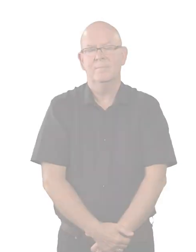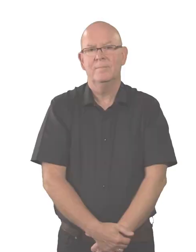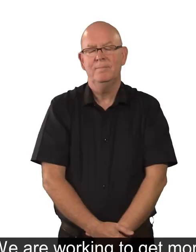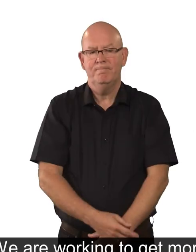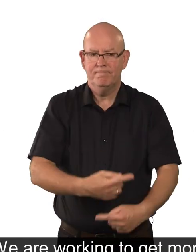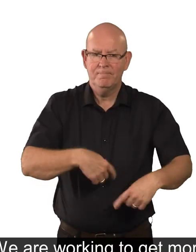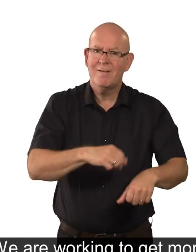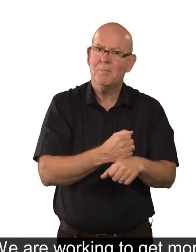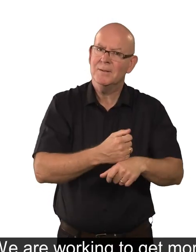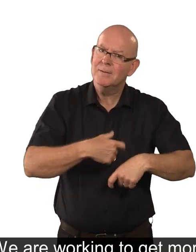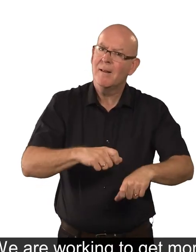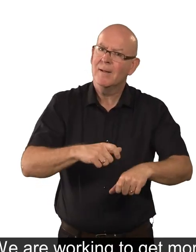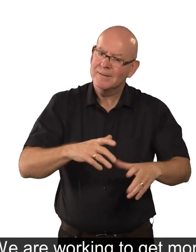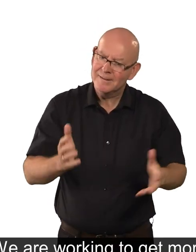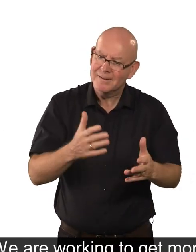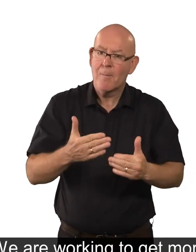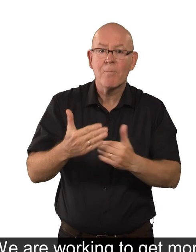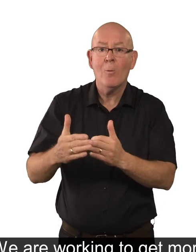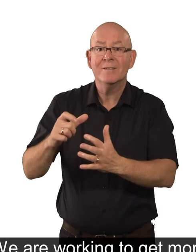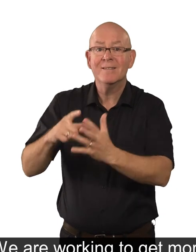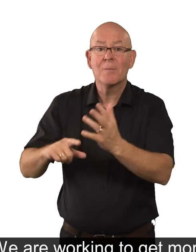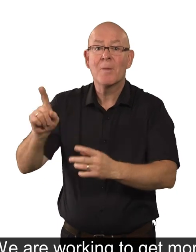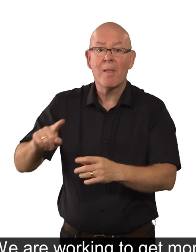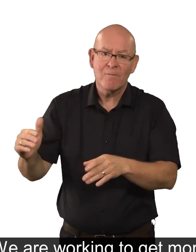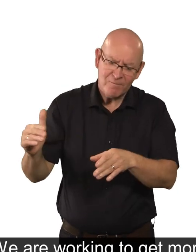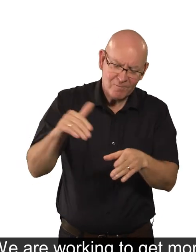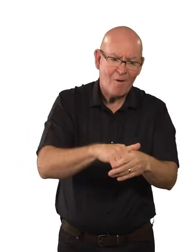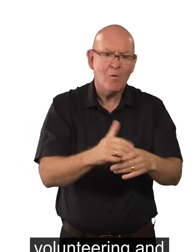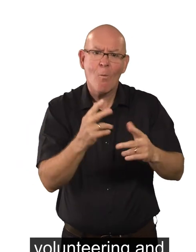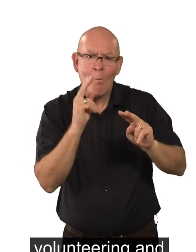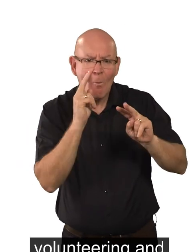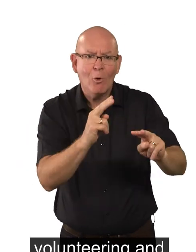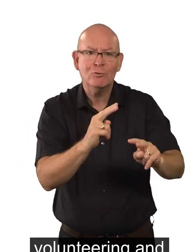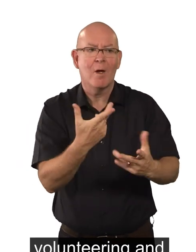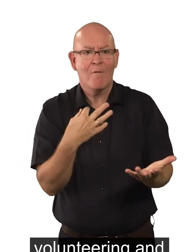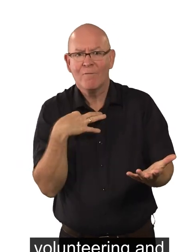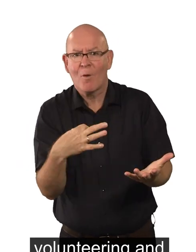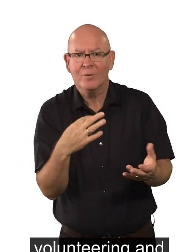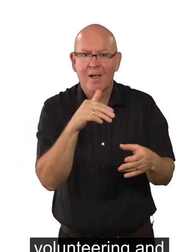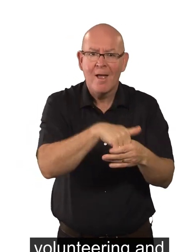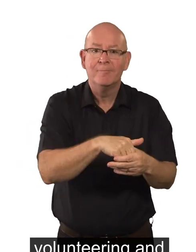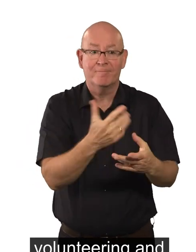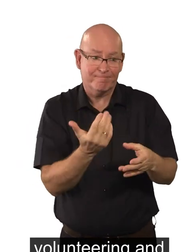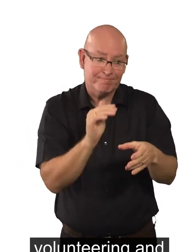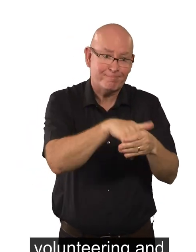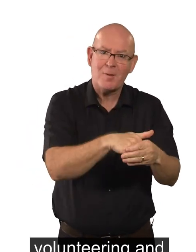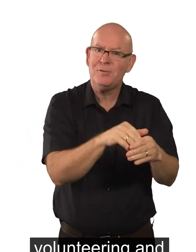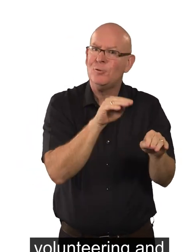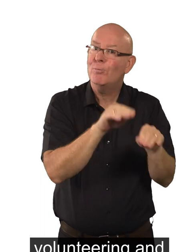We are working to get more disabled people involved in watching, volunteering and taking part